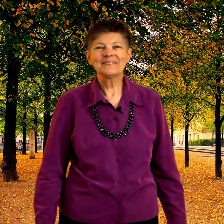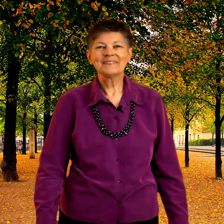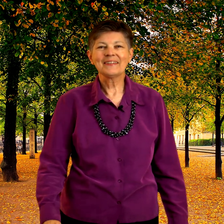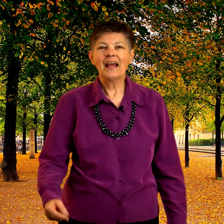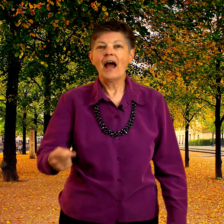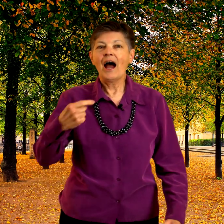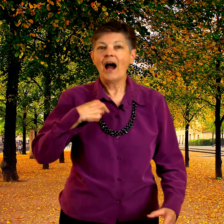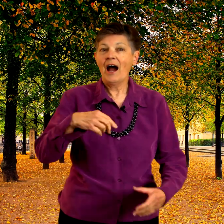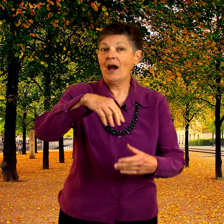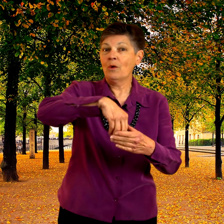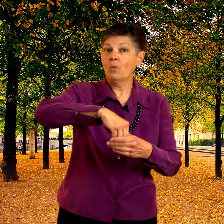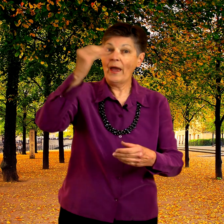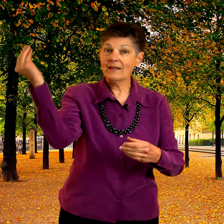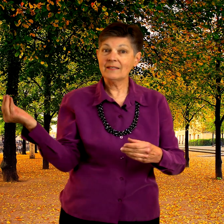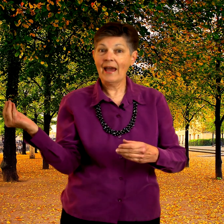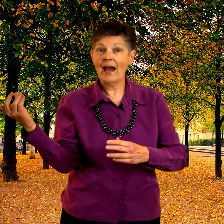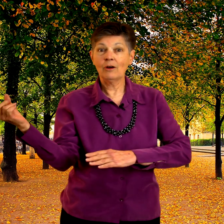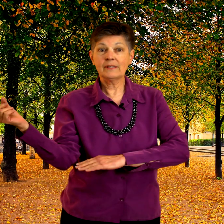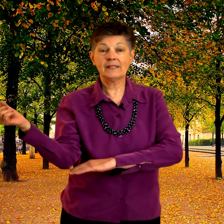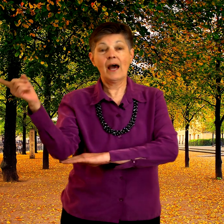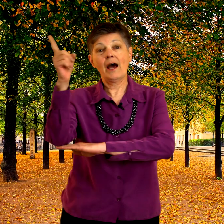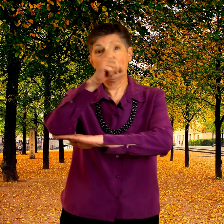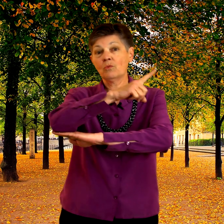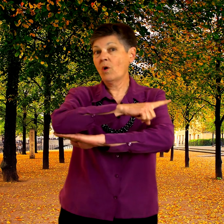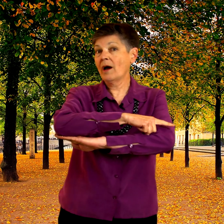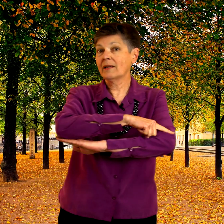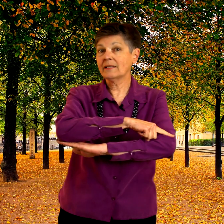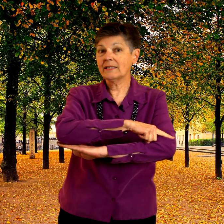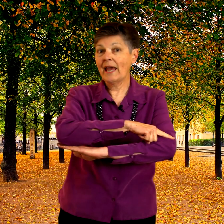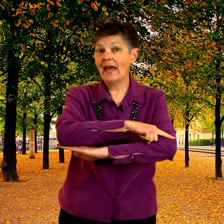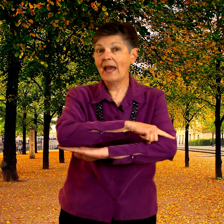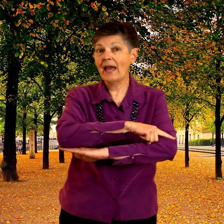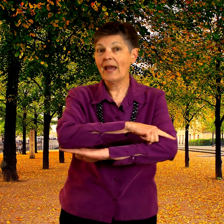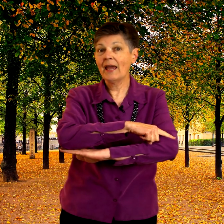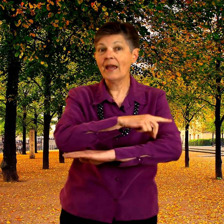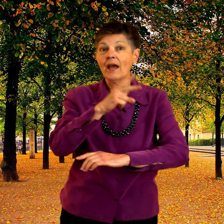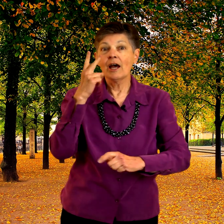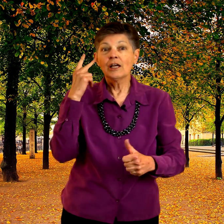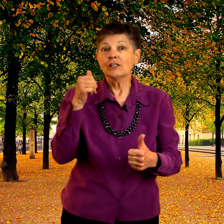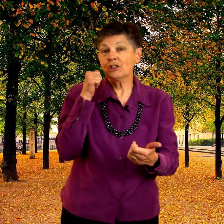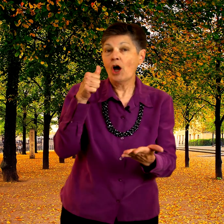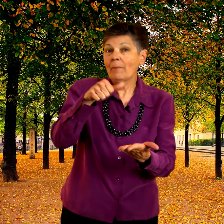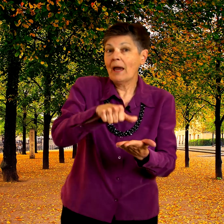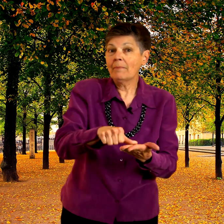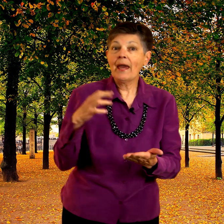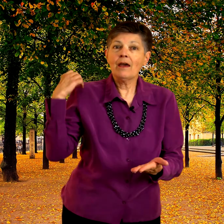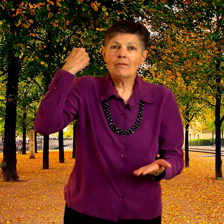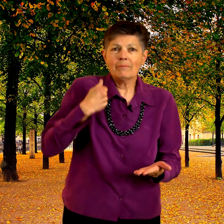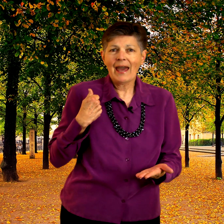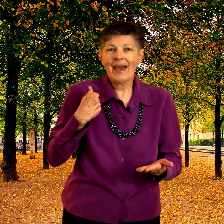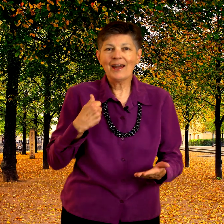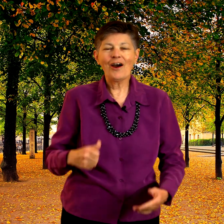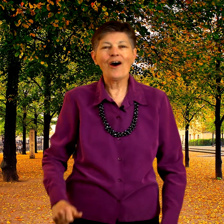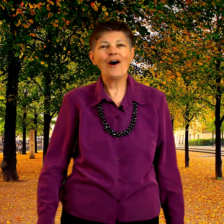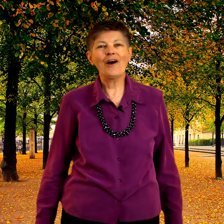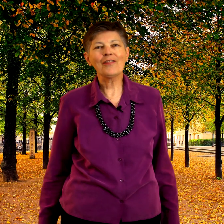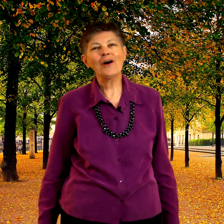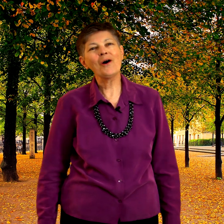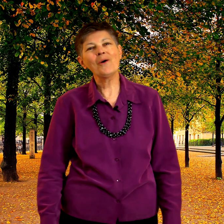i went outside one day i my mailman on the